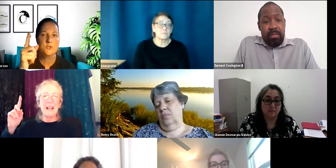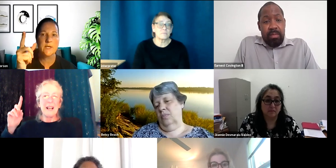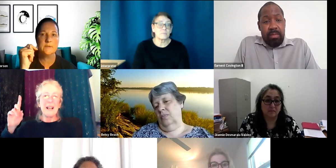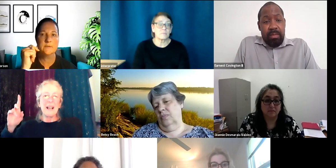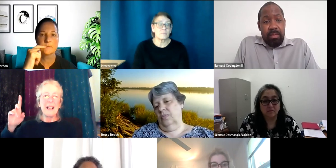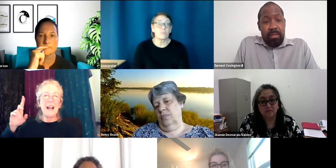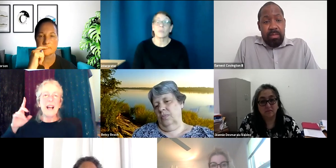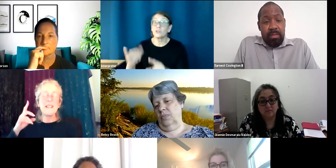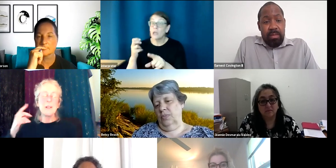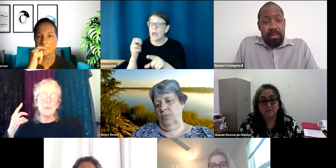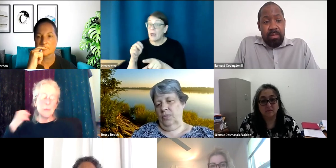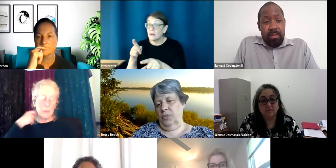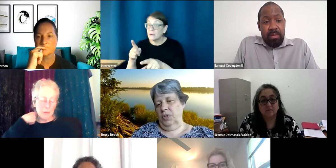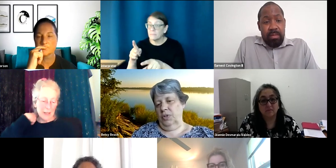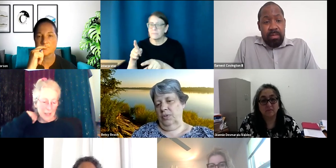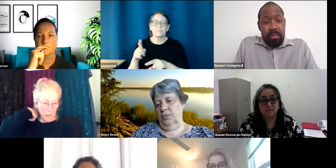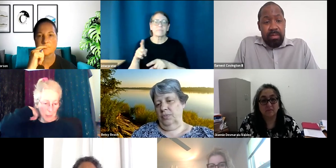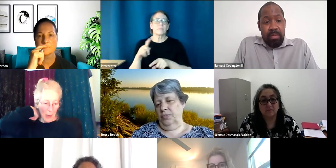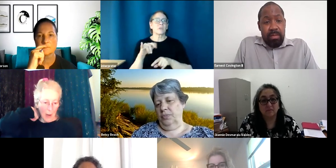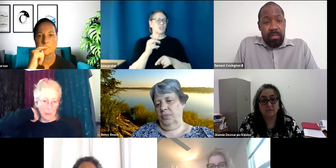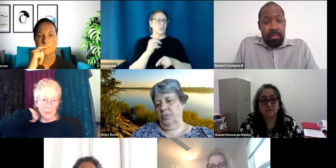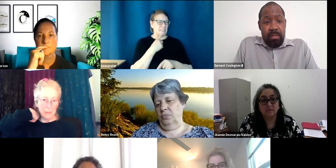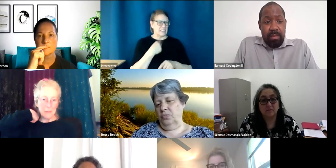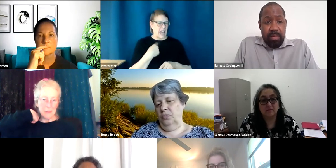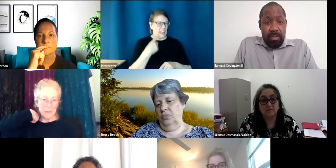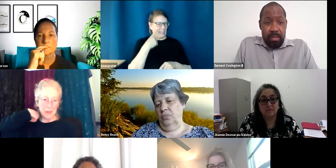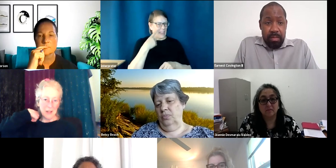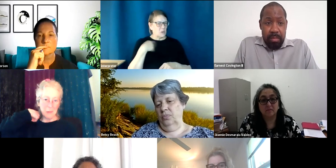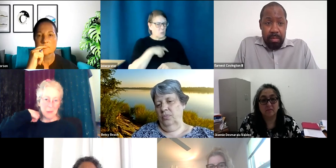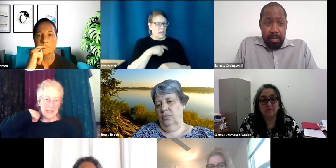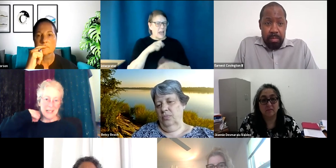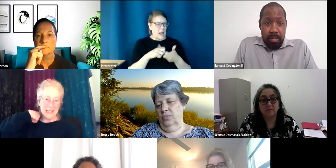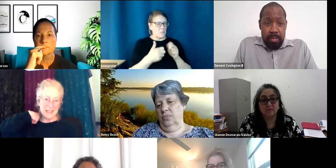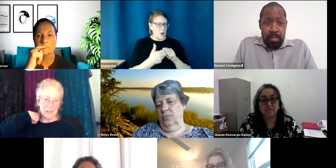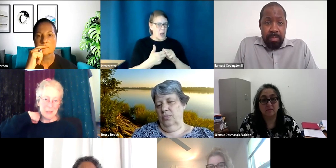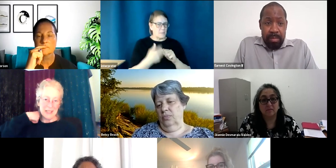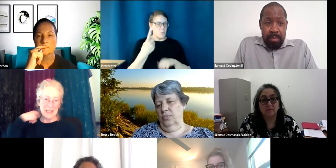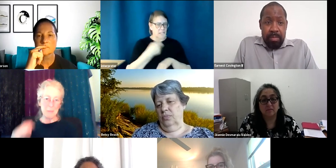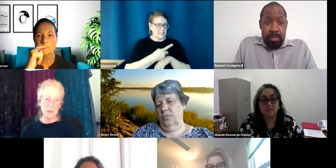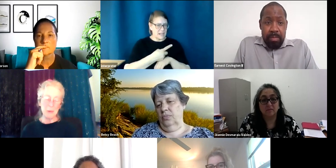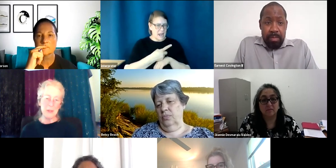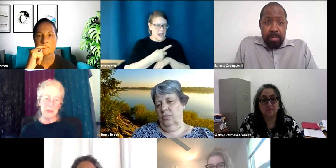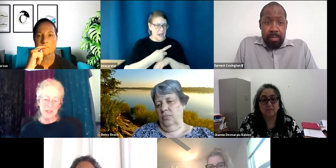Jan. I think we ran into a problem, uh, one day that we did the employers,